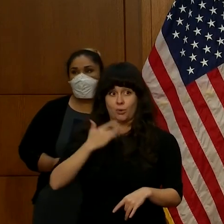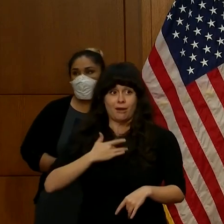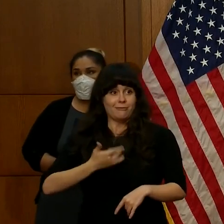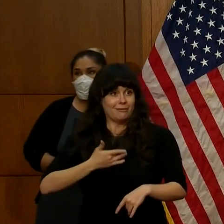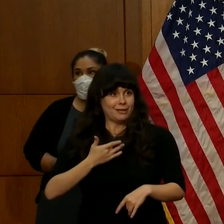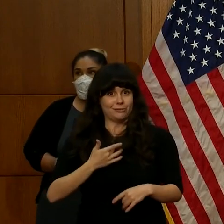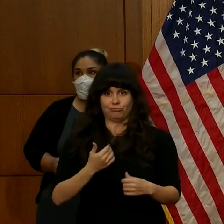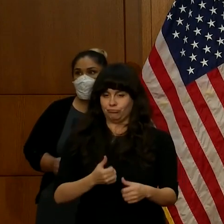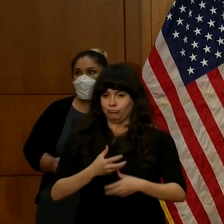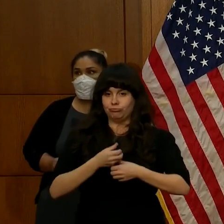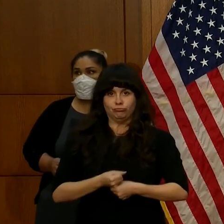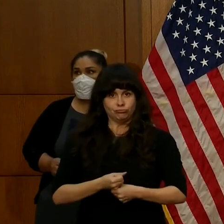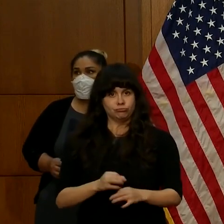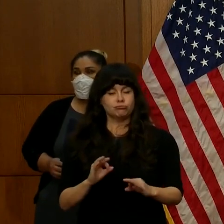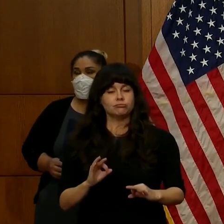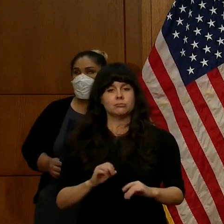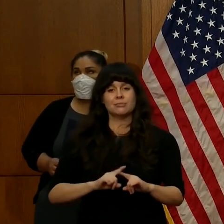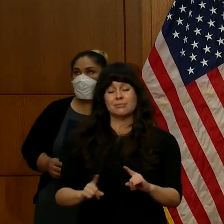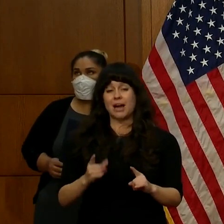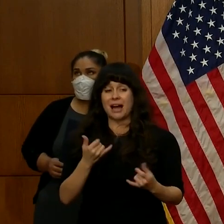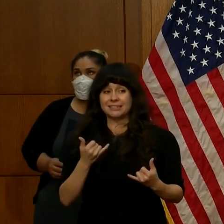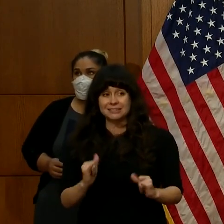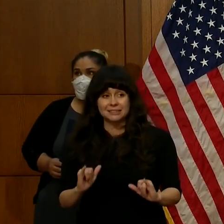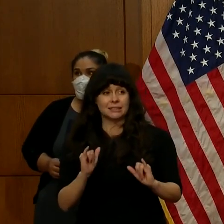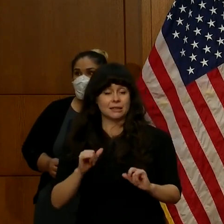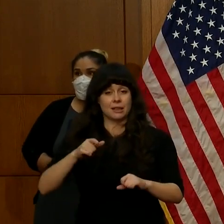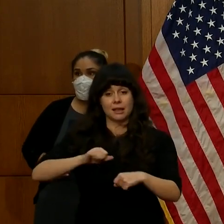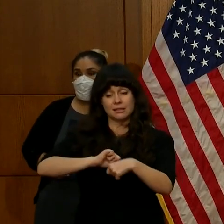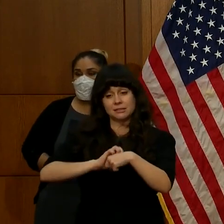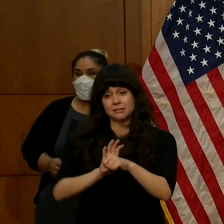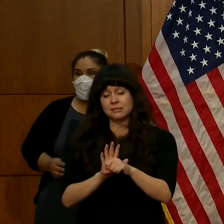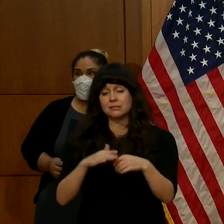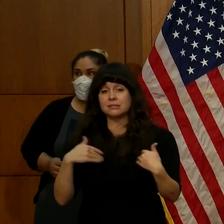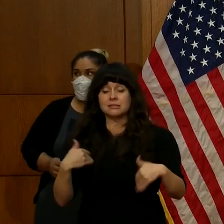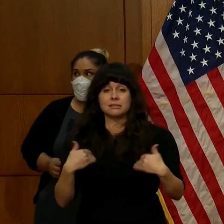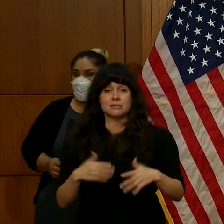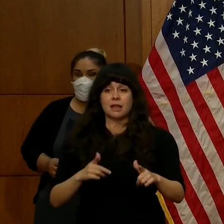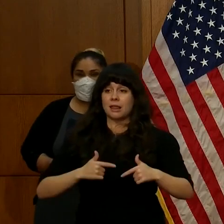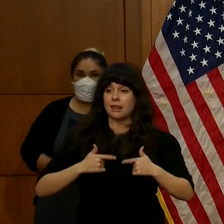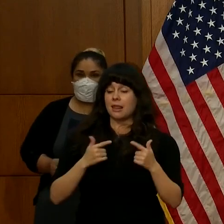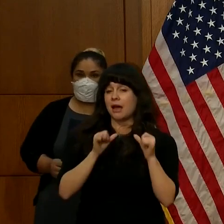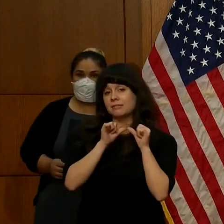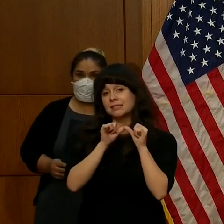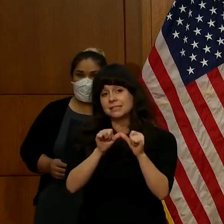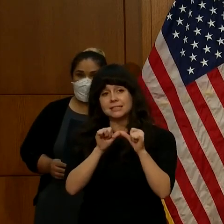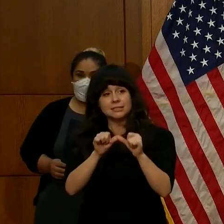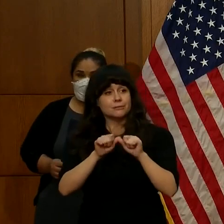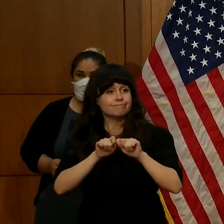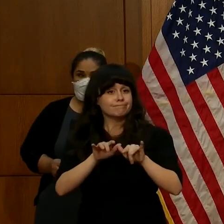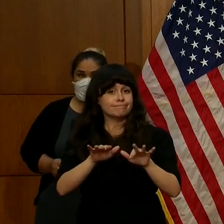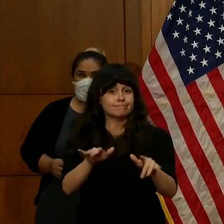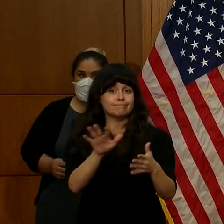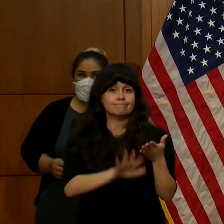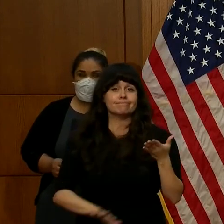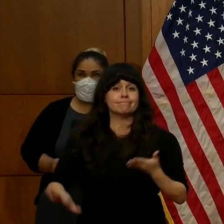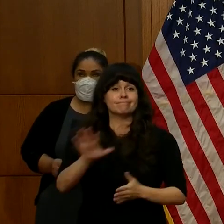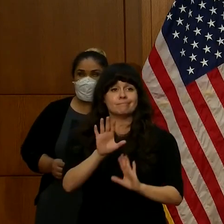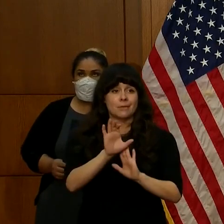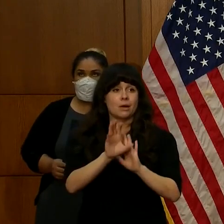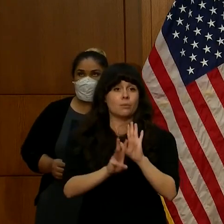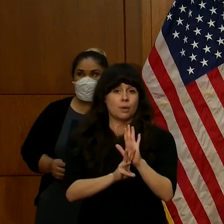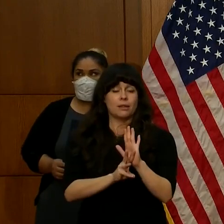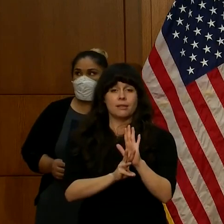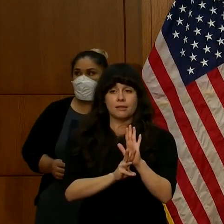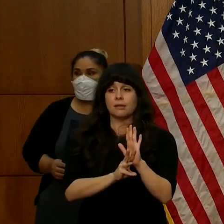The reality, though, is that this virus is still alive and well around the Commonwealth of Virginia,